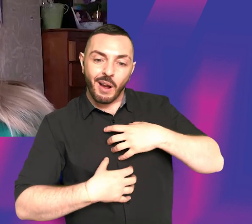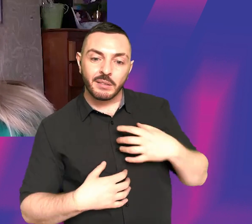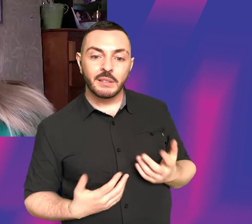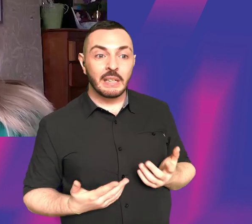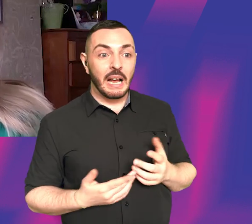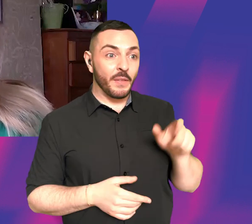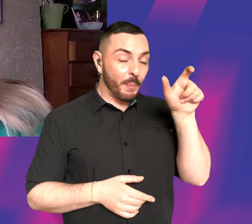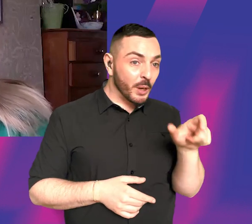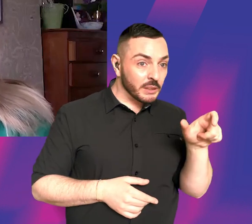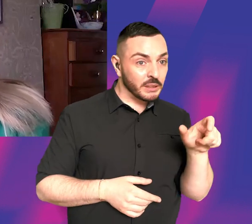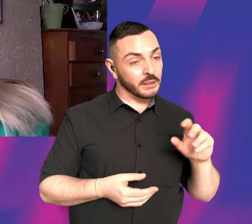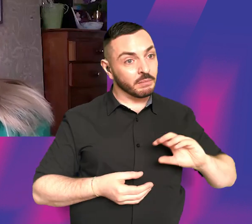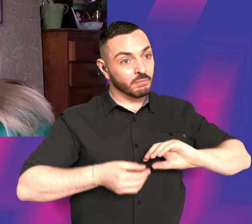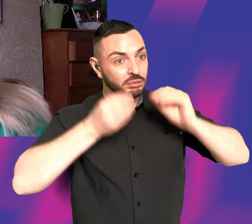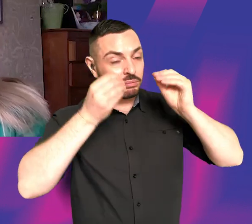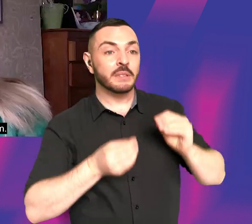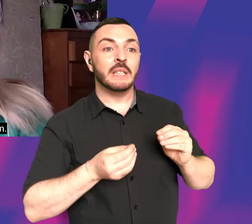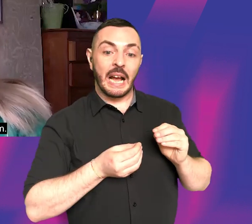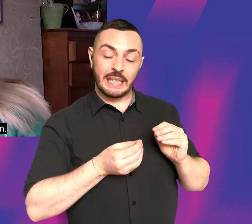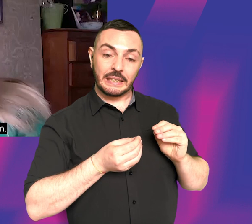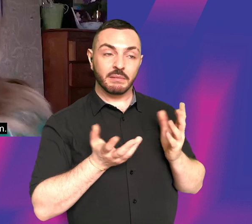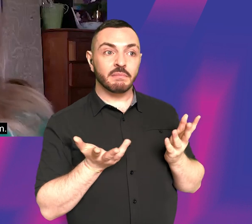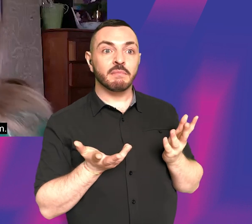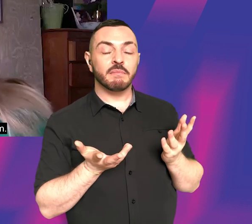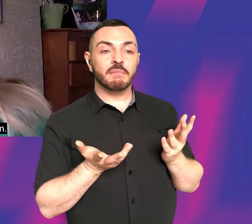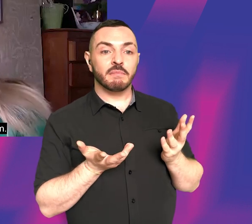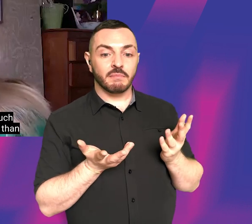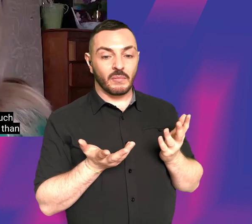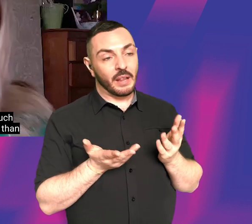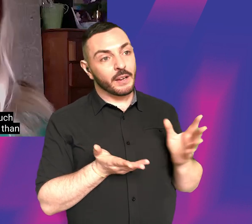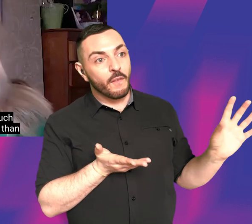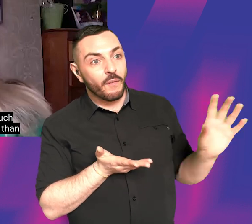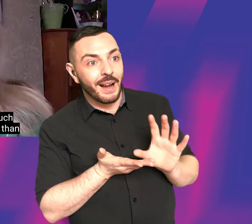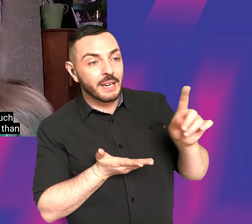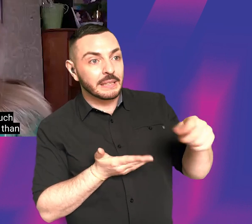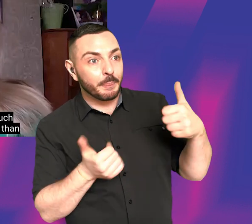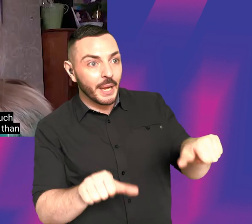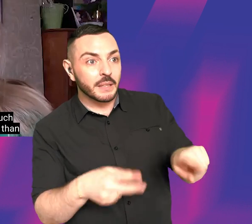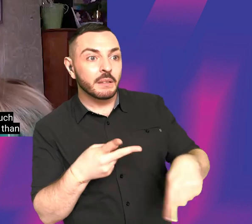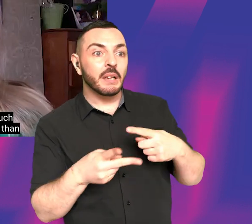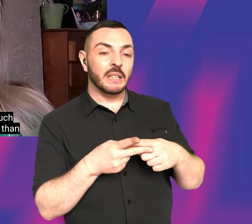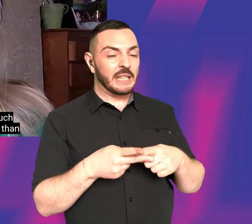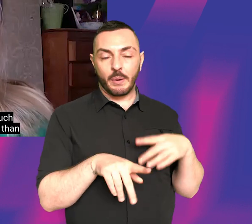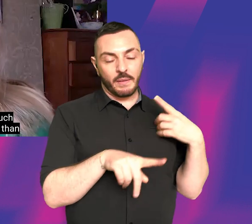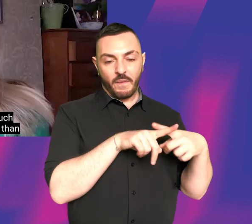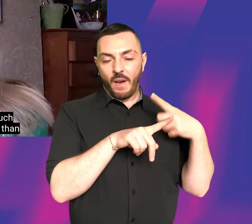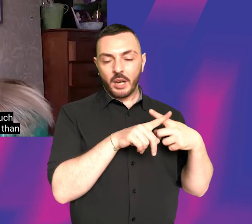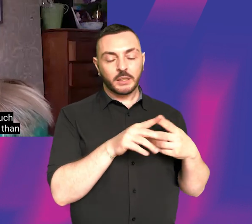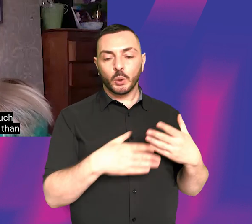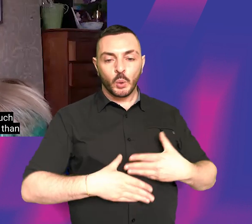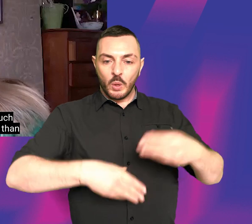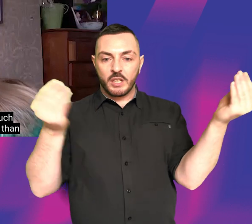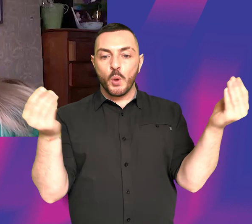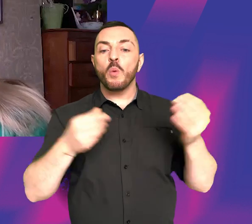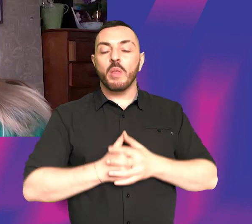a producer and went into development really quickly. And we were able to finance that film and just the whole thing happened much more quickly and much smooth,